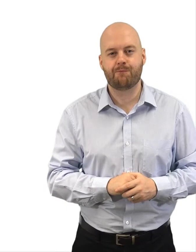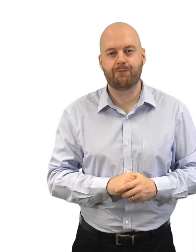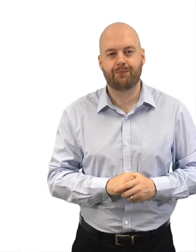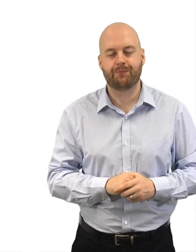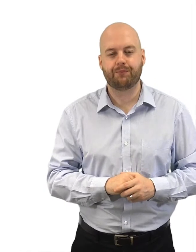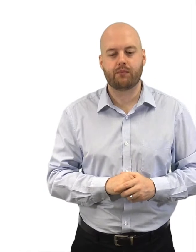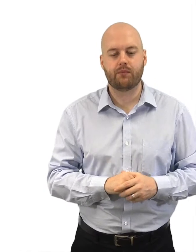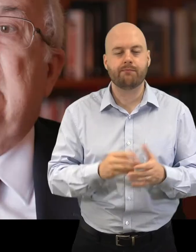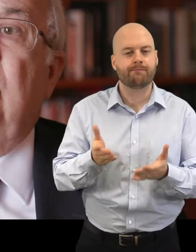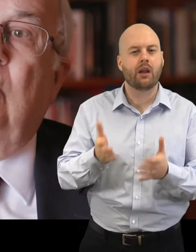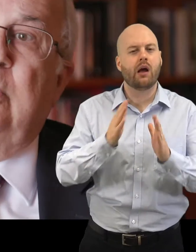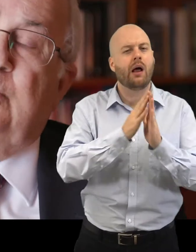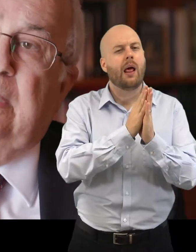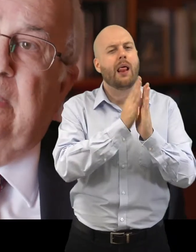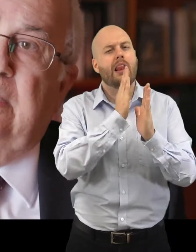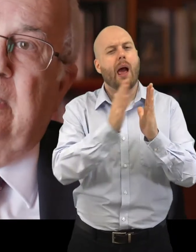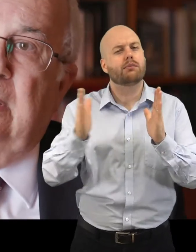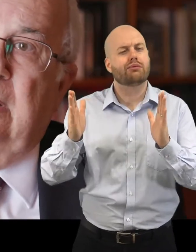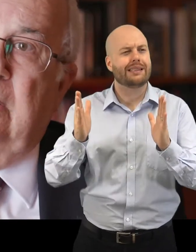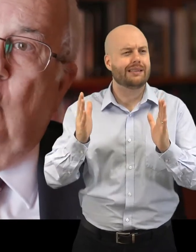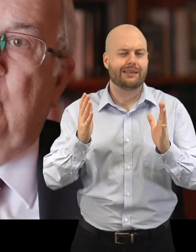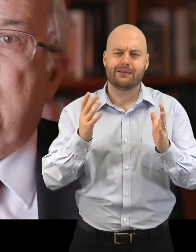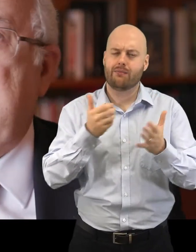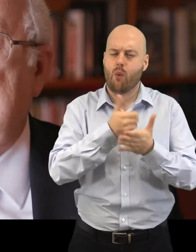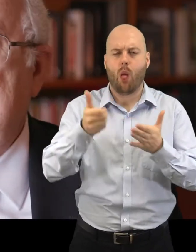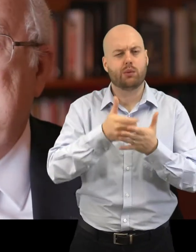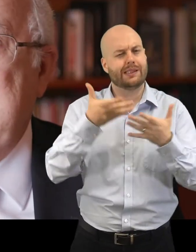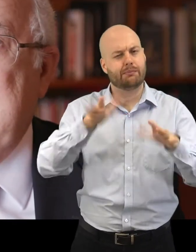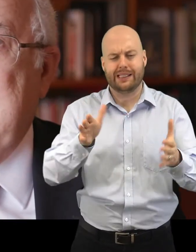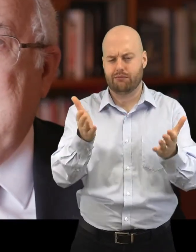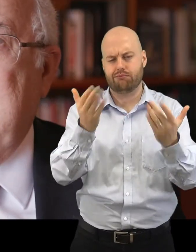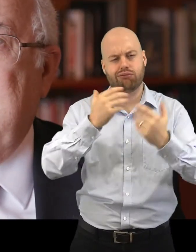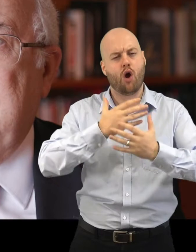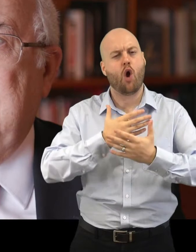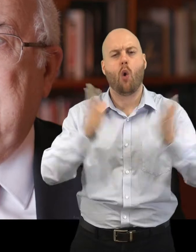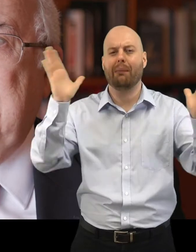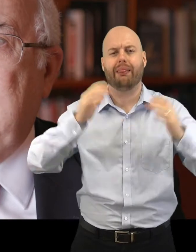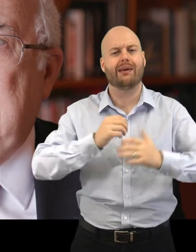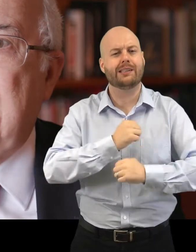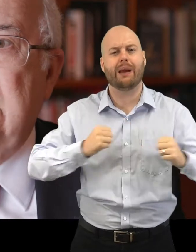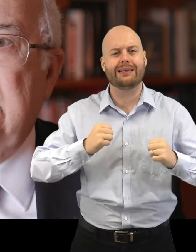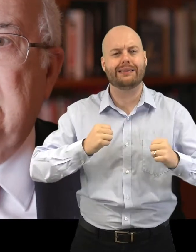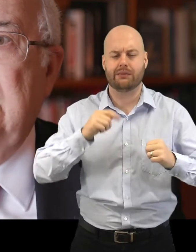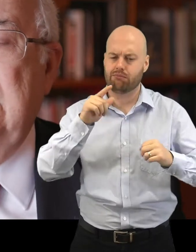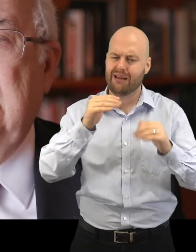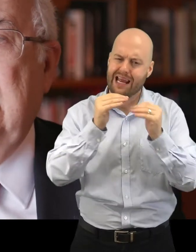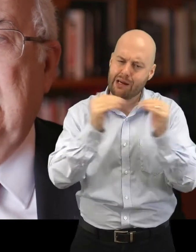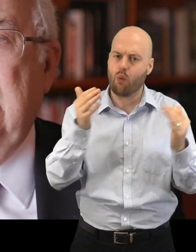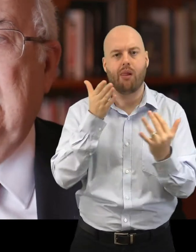libraries have always been an open space of equal access and